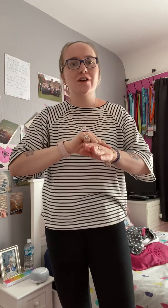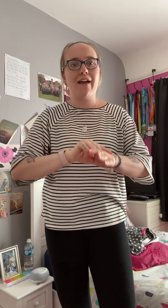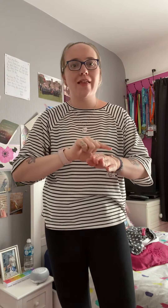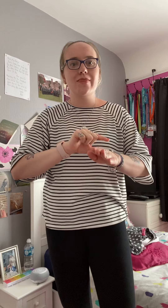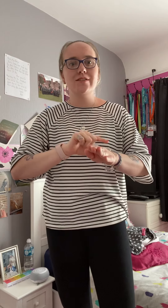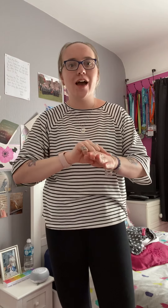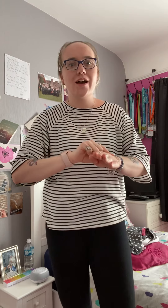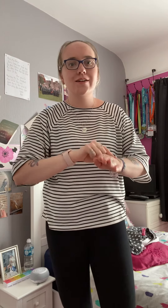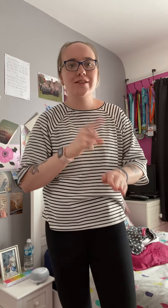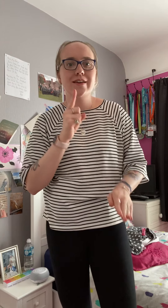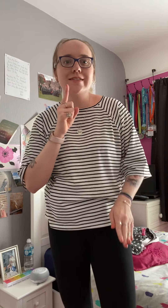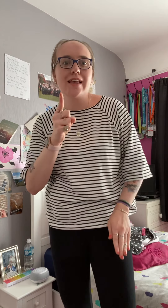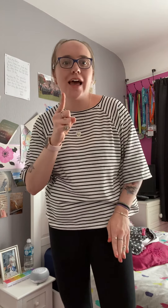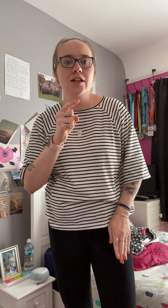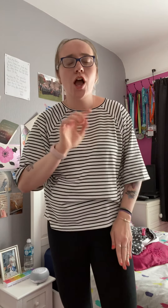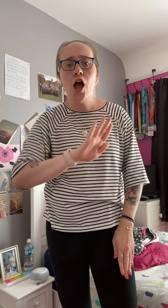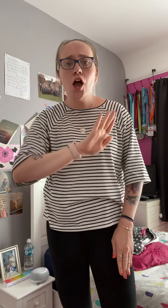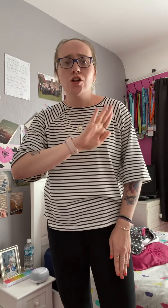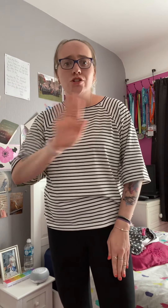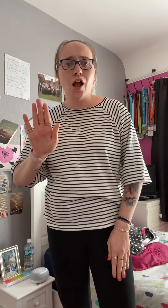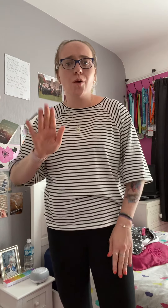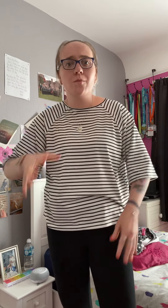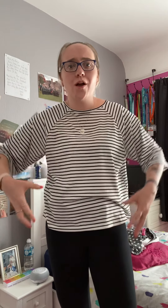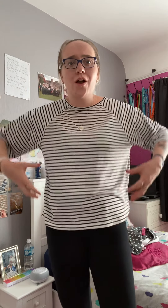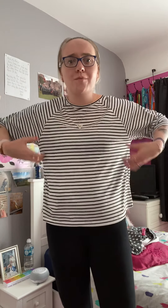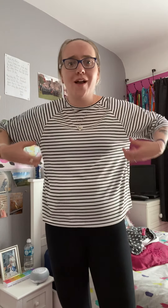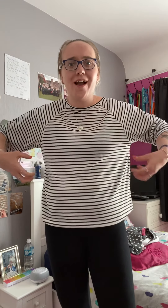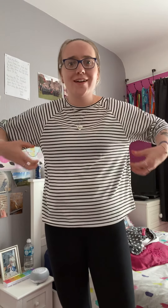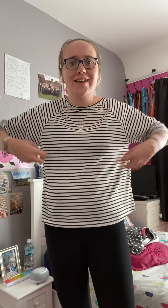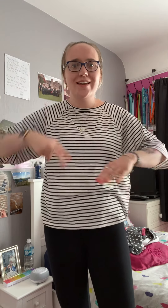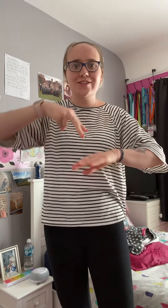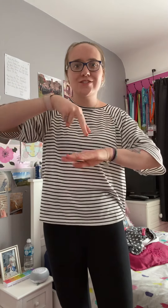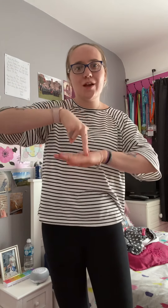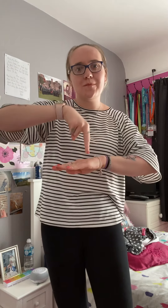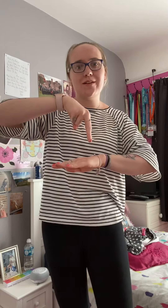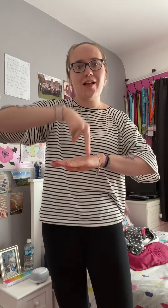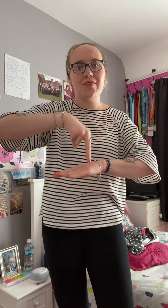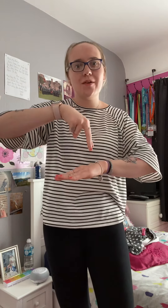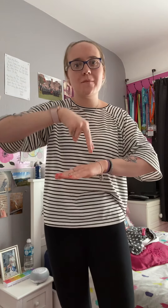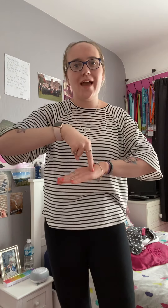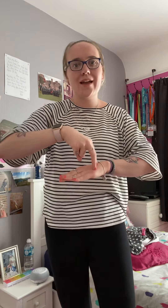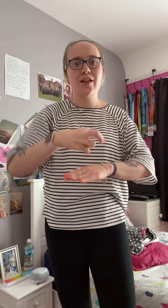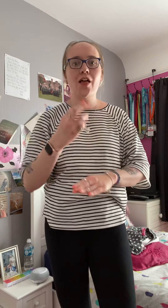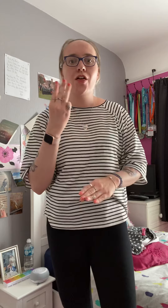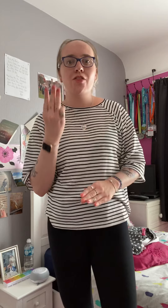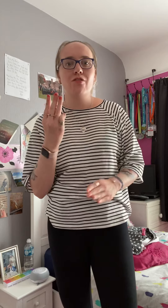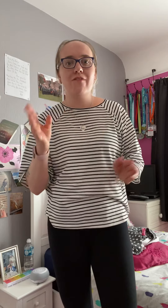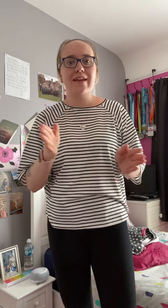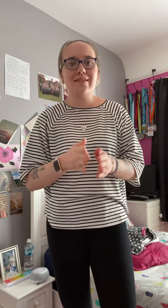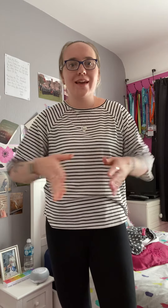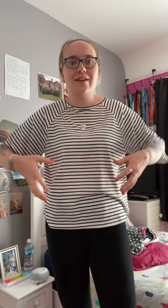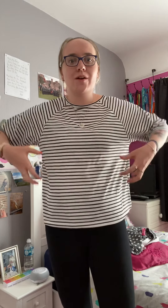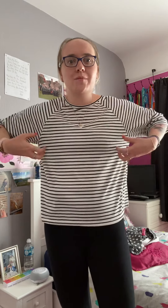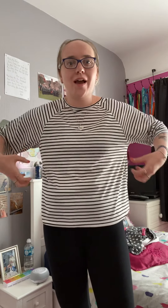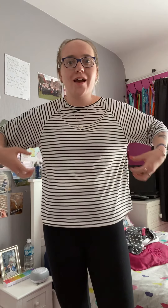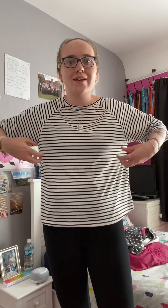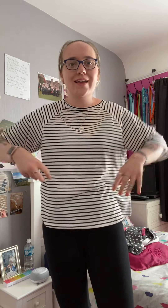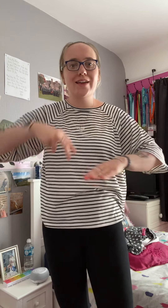and the doctor said No more monkeys jumping on the bed Three Little Monkeys